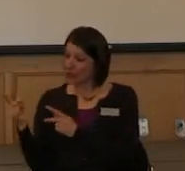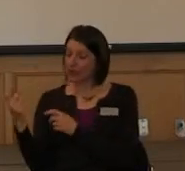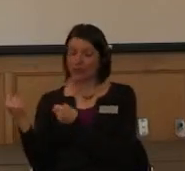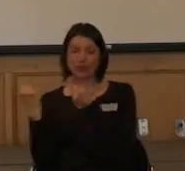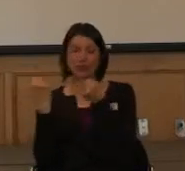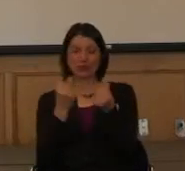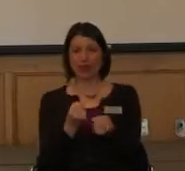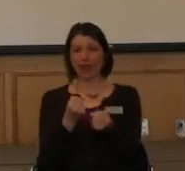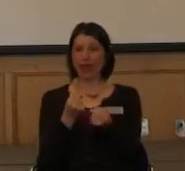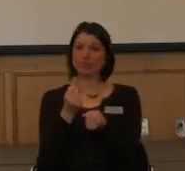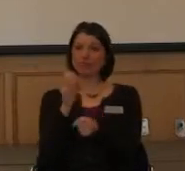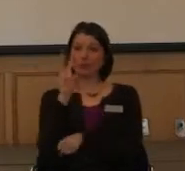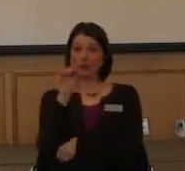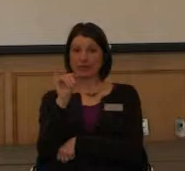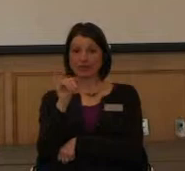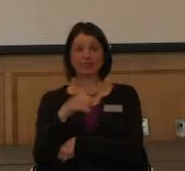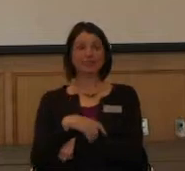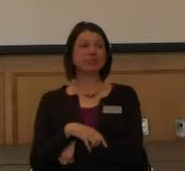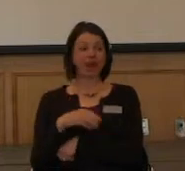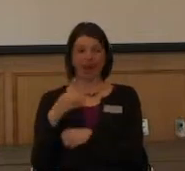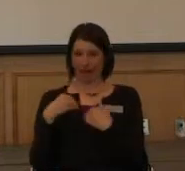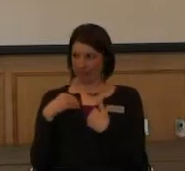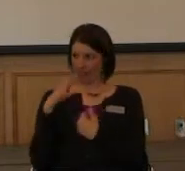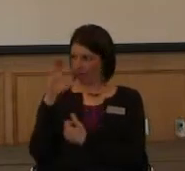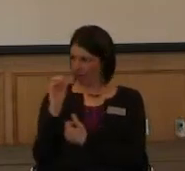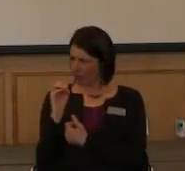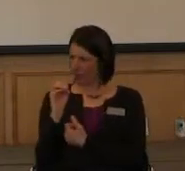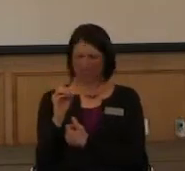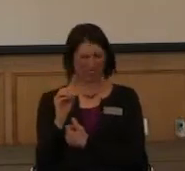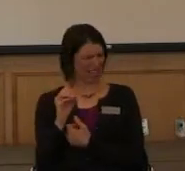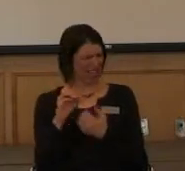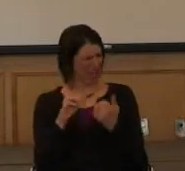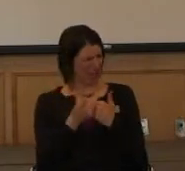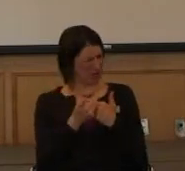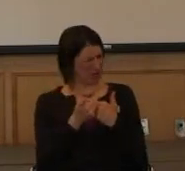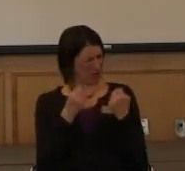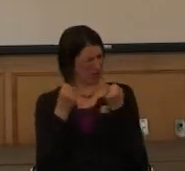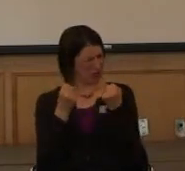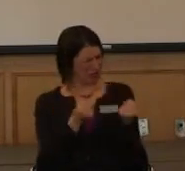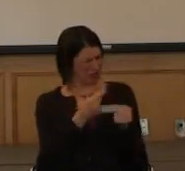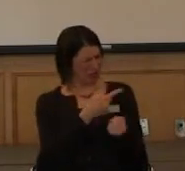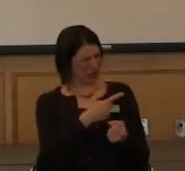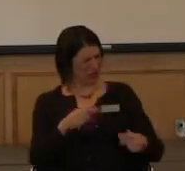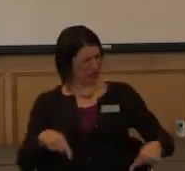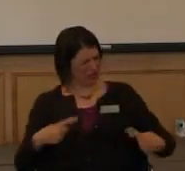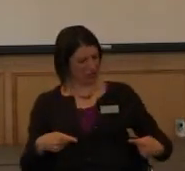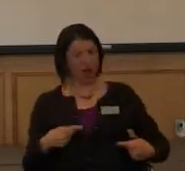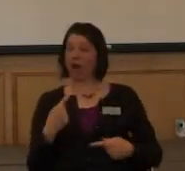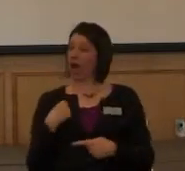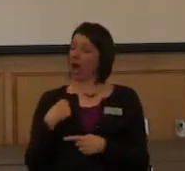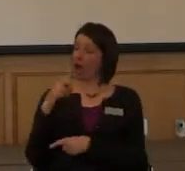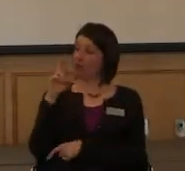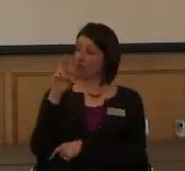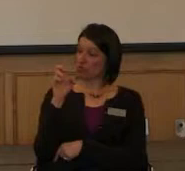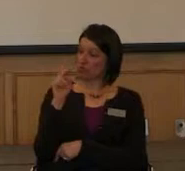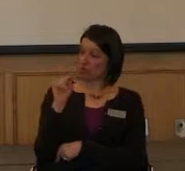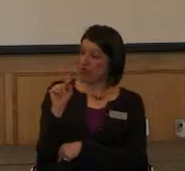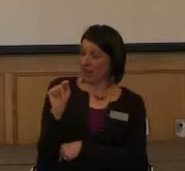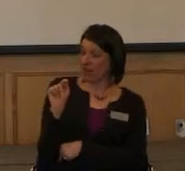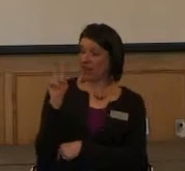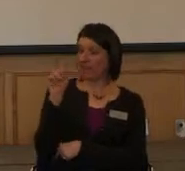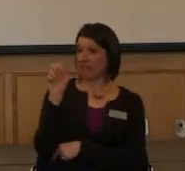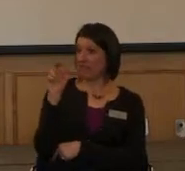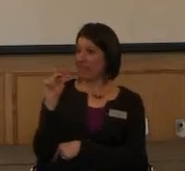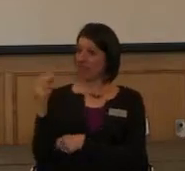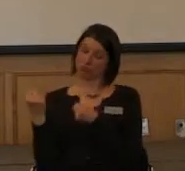Biloxi? Oh, there's this company and they rent wheelchair accessible bands. And rent that and they bring it to the airport and we drive